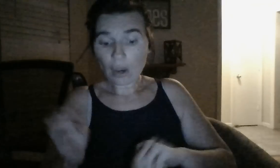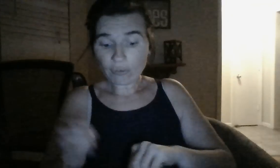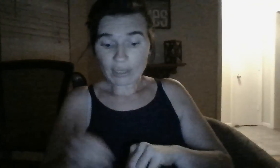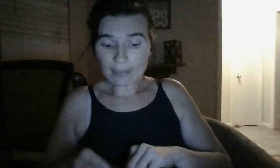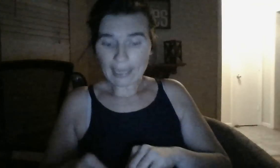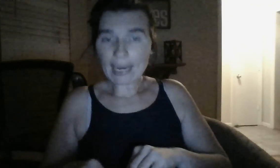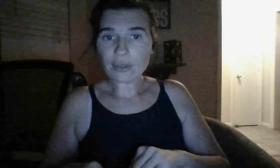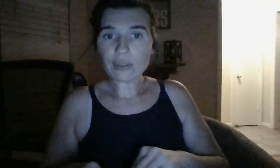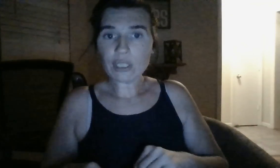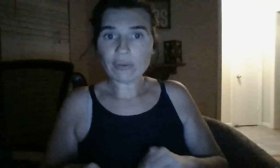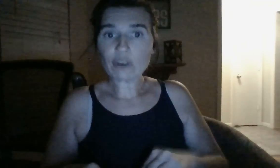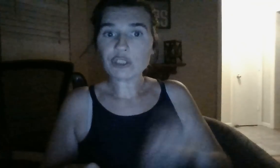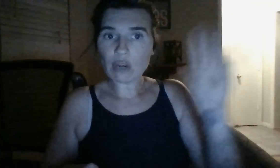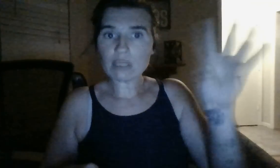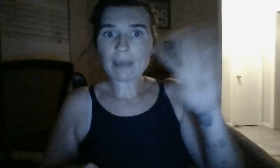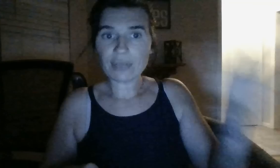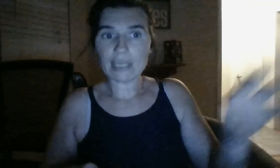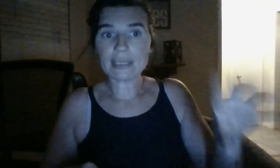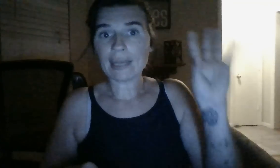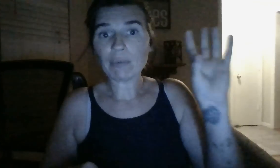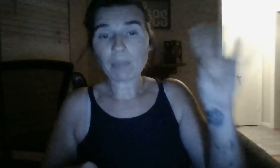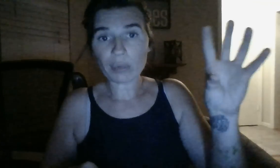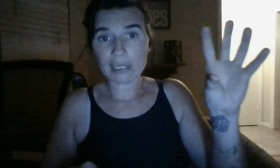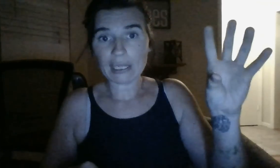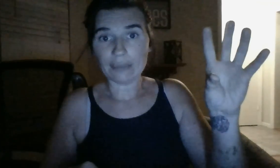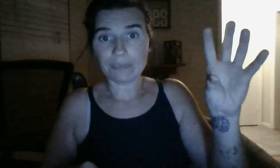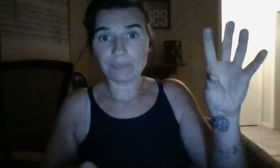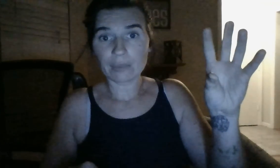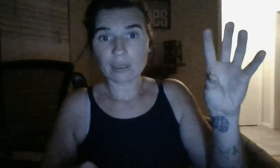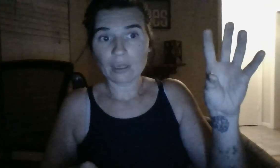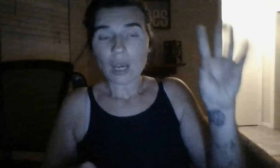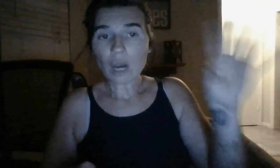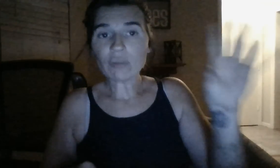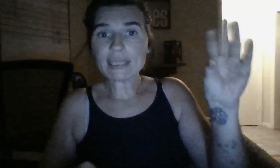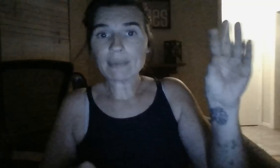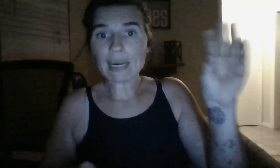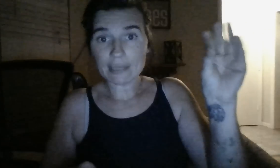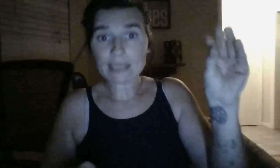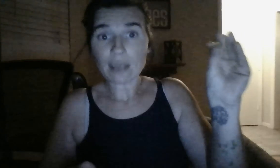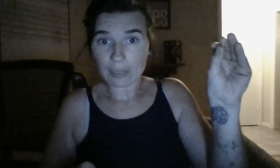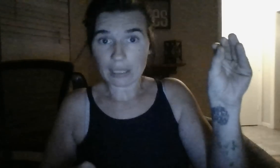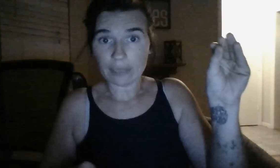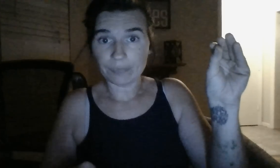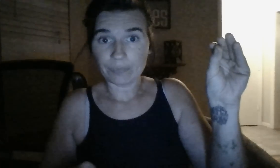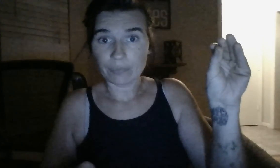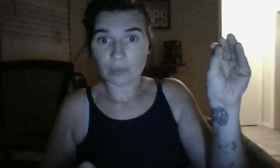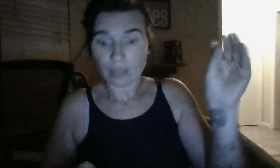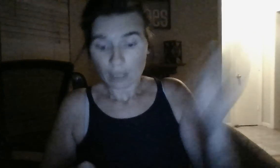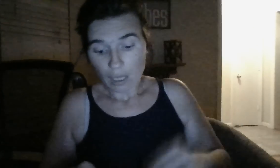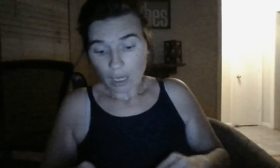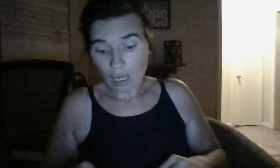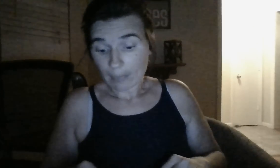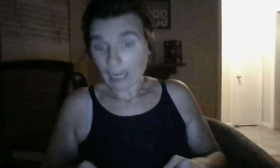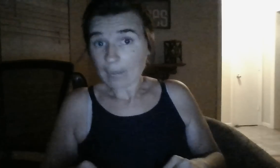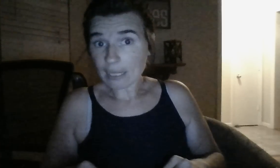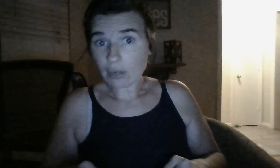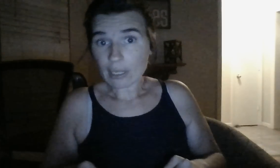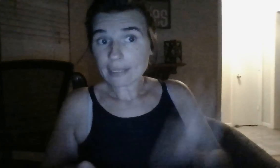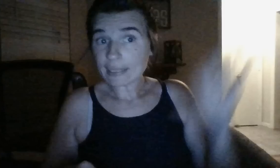Hopefully, somebody out there in the universe knows about this and they report it in. Hopefully, somebody in this company. And, I'm serious. Because,